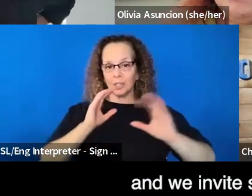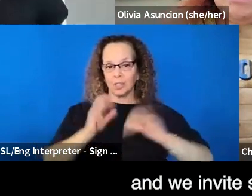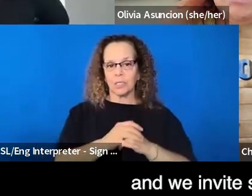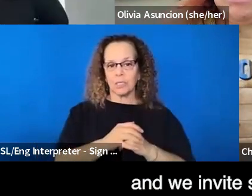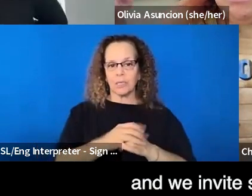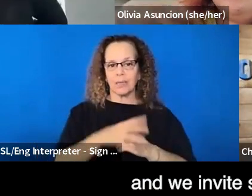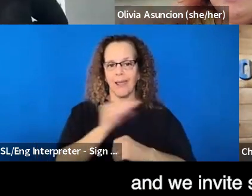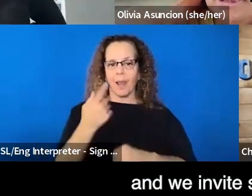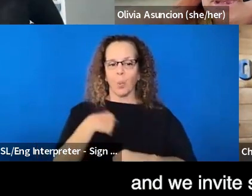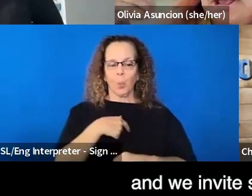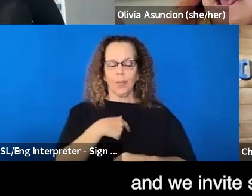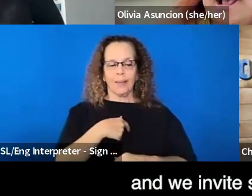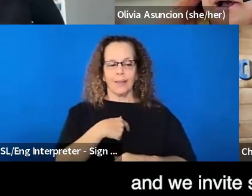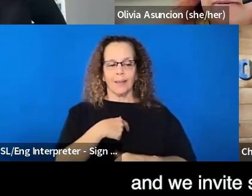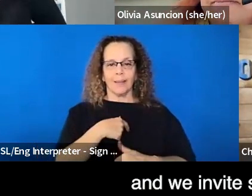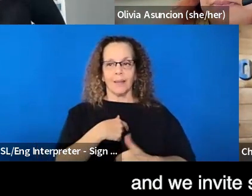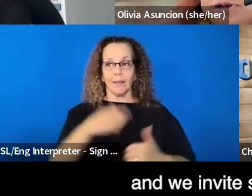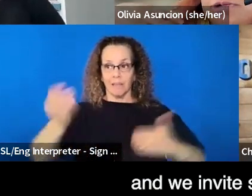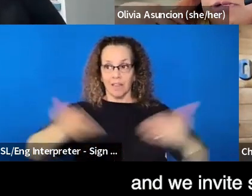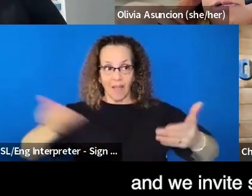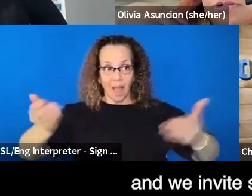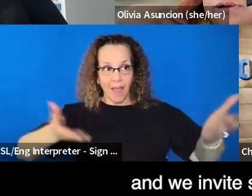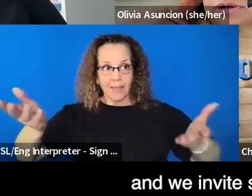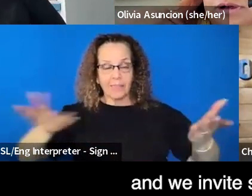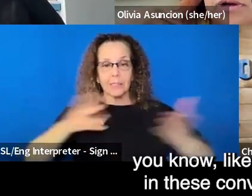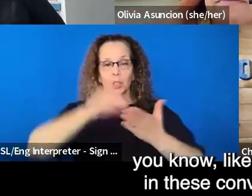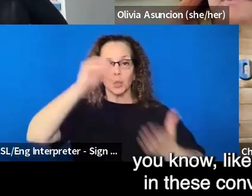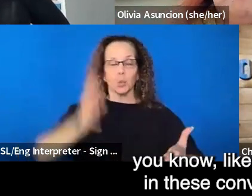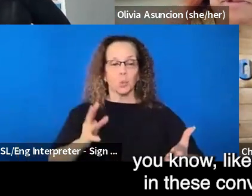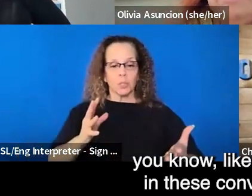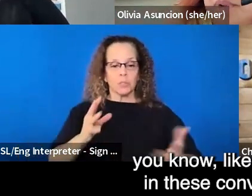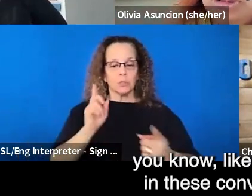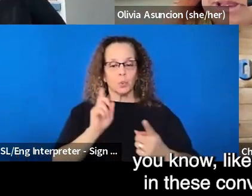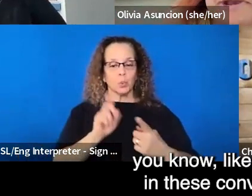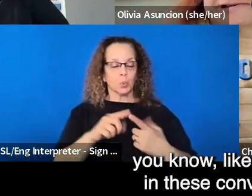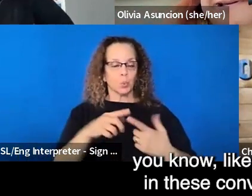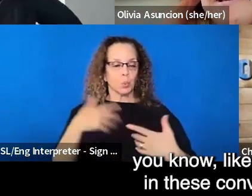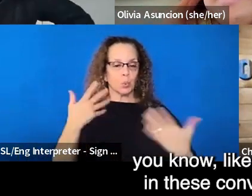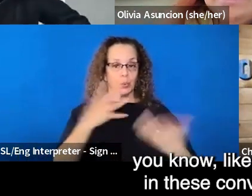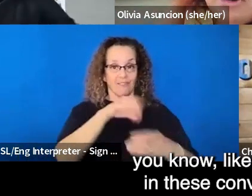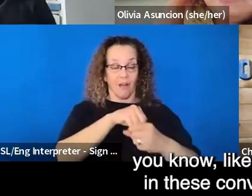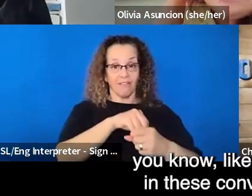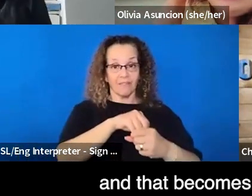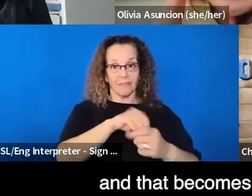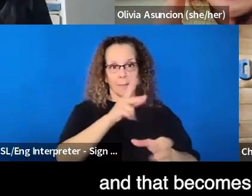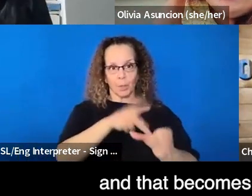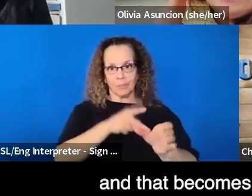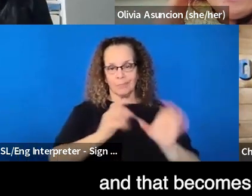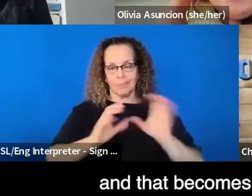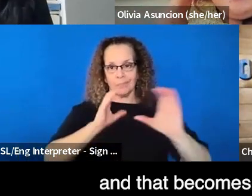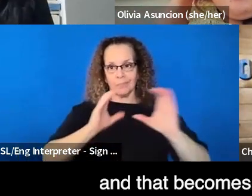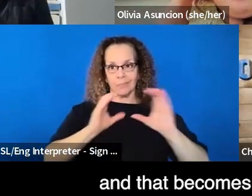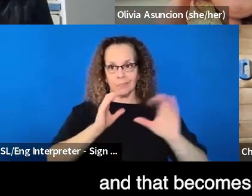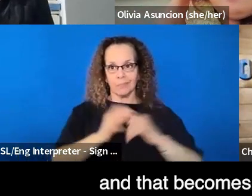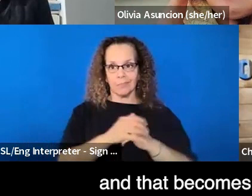invite students, um, to, you know, like participate in these conversations and